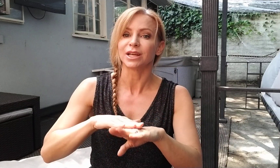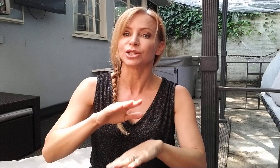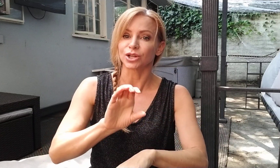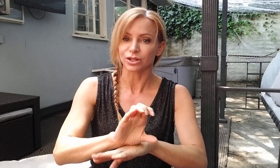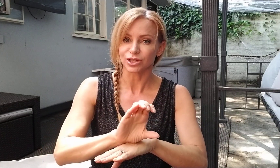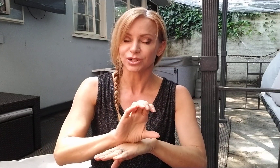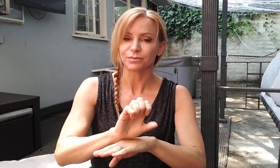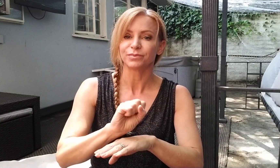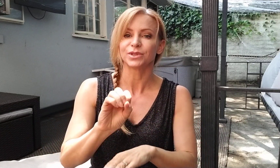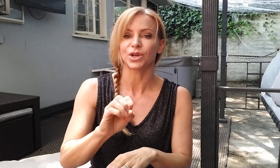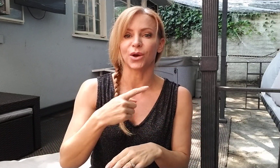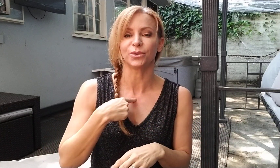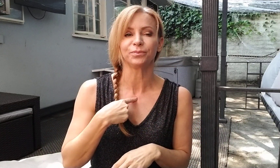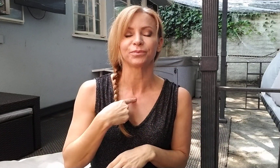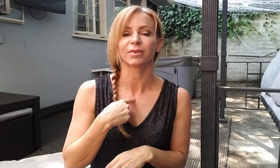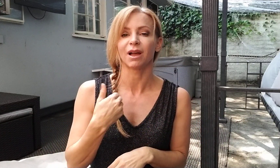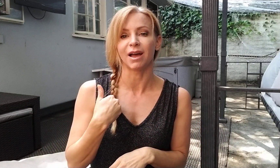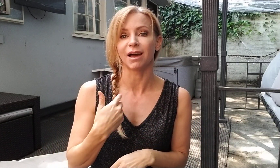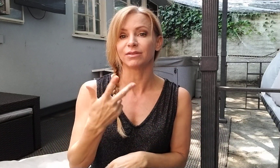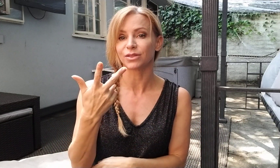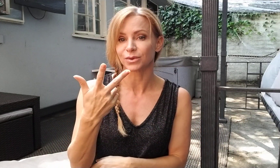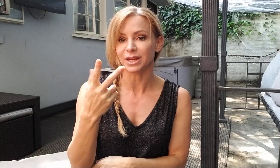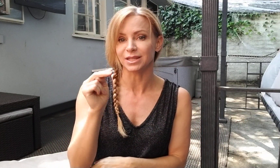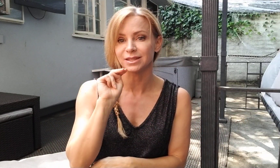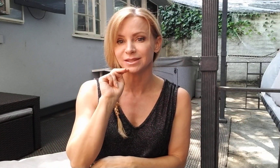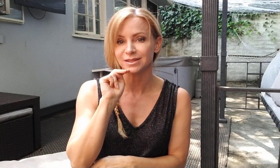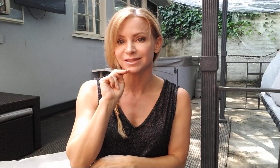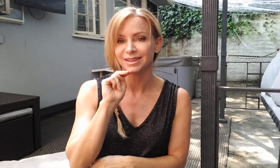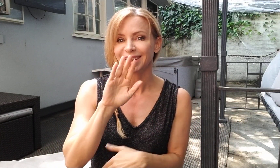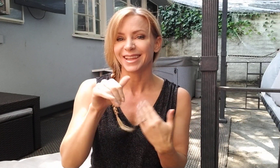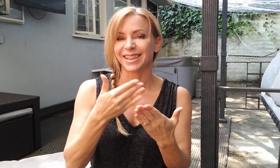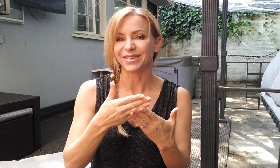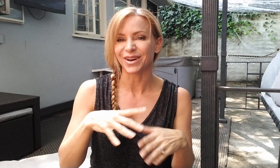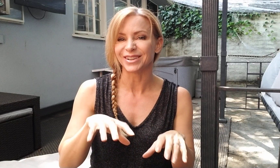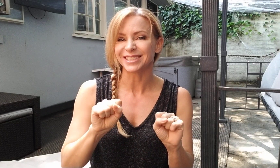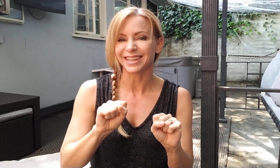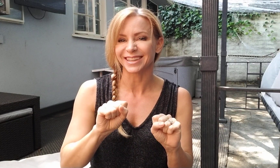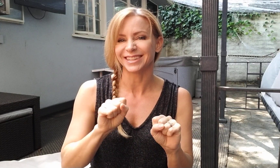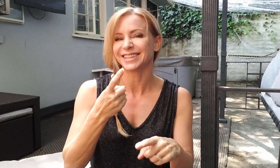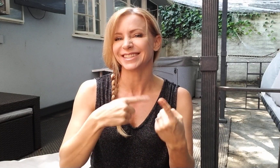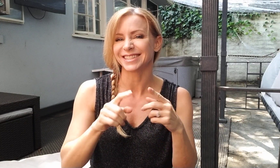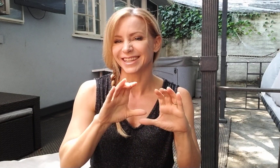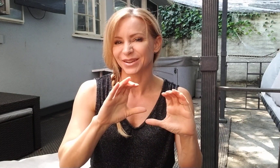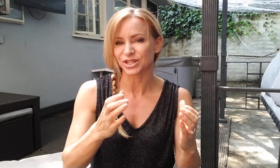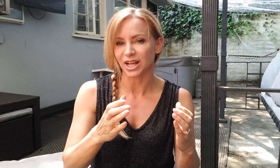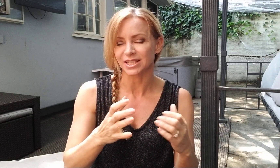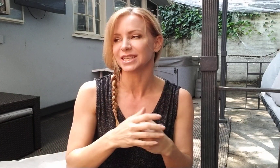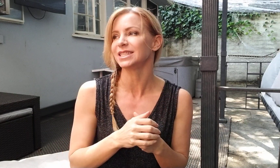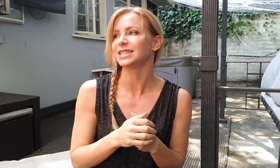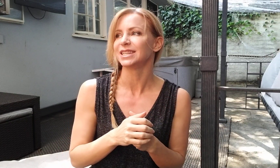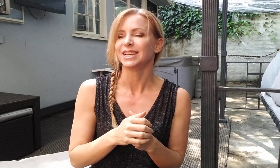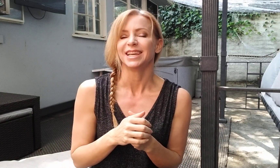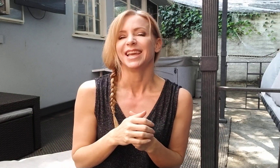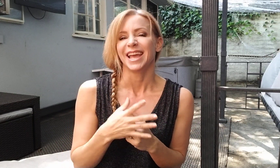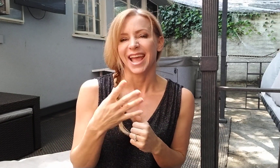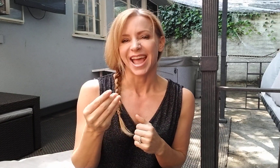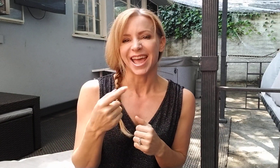at church so I have three nieces they've all taken sign language classes and